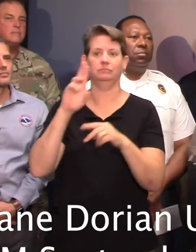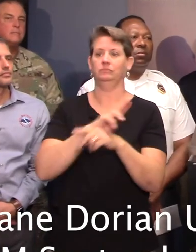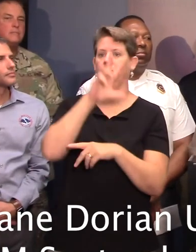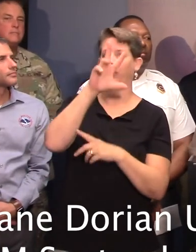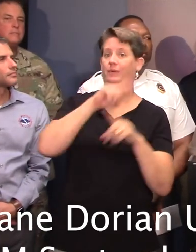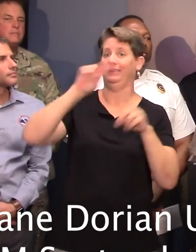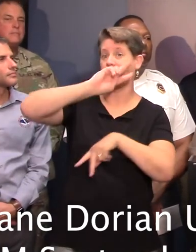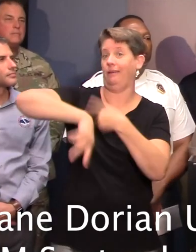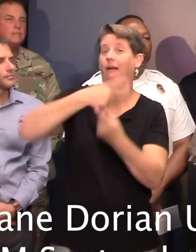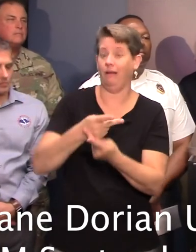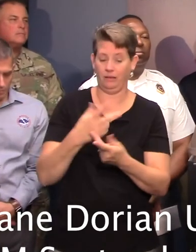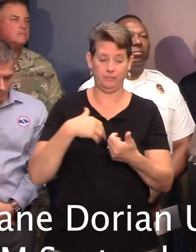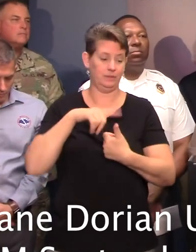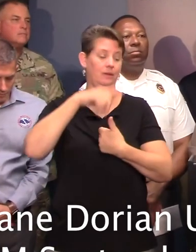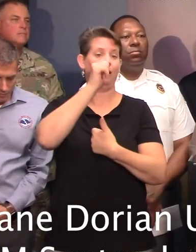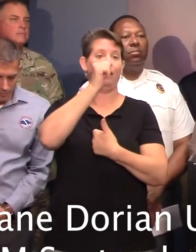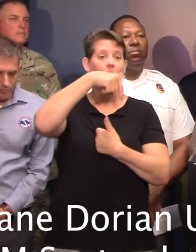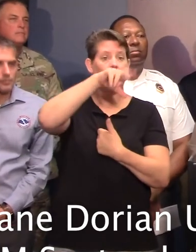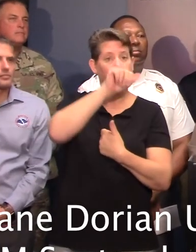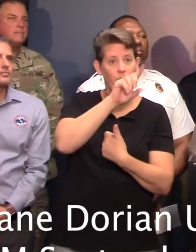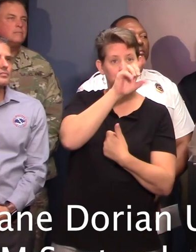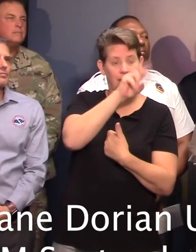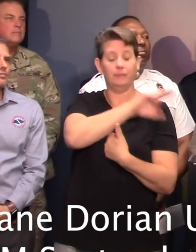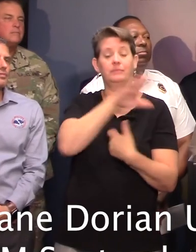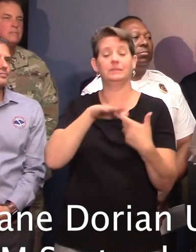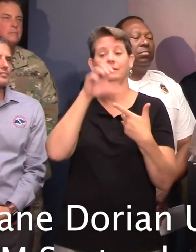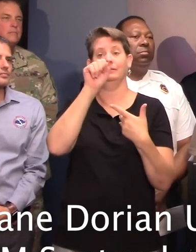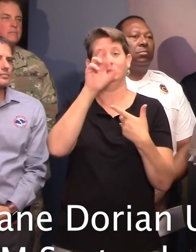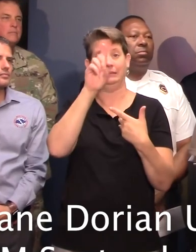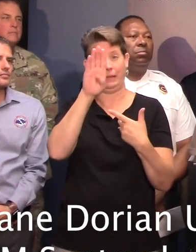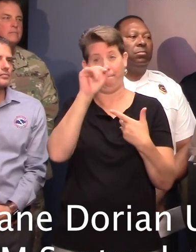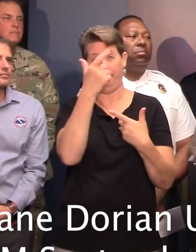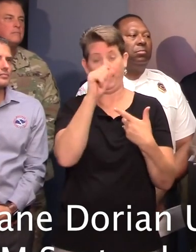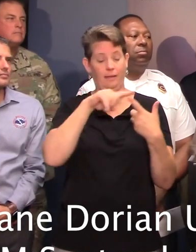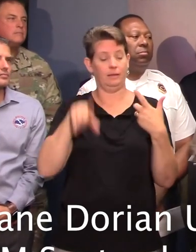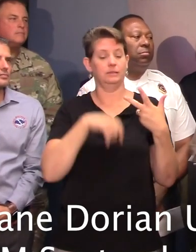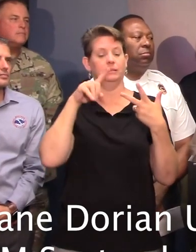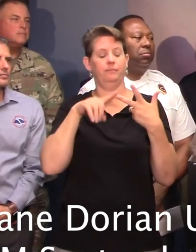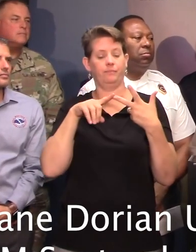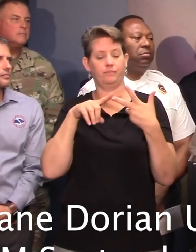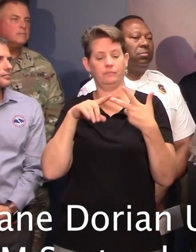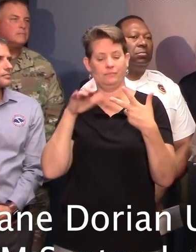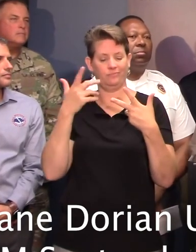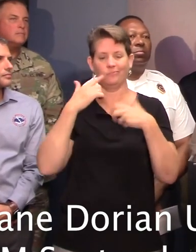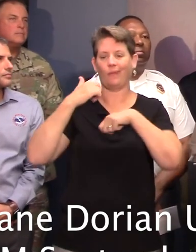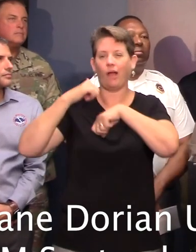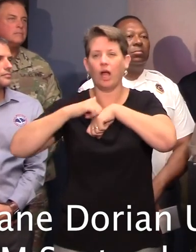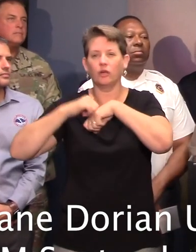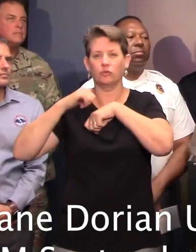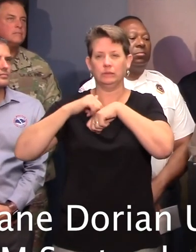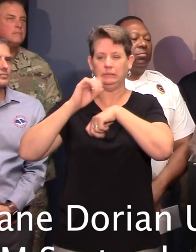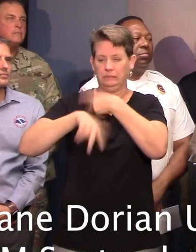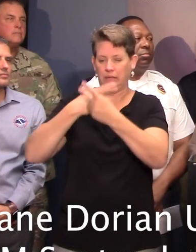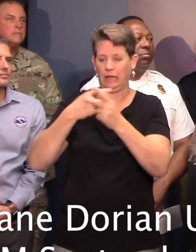devices, the aqua dams, the sandbags as you described them, and then another concrete-type device